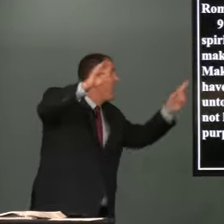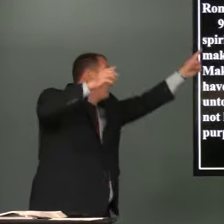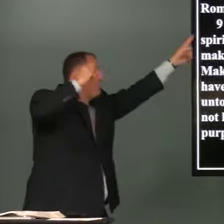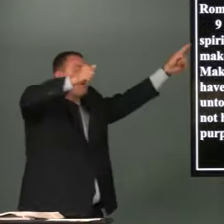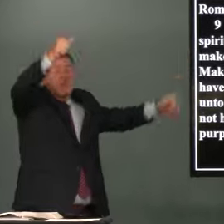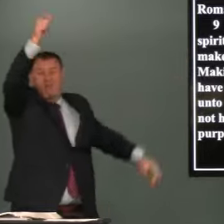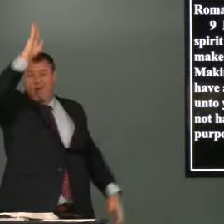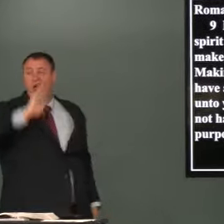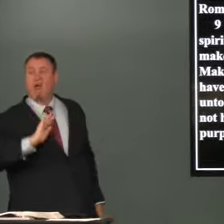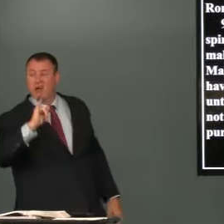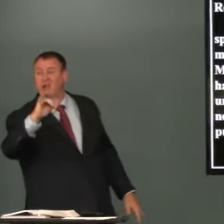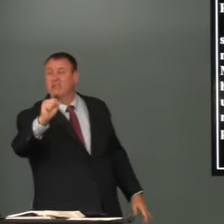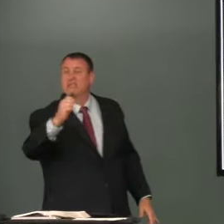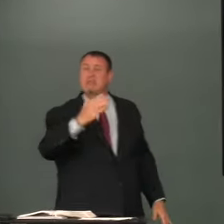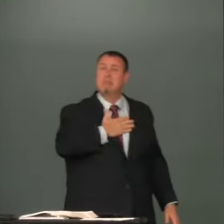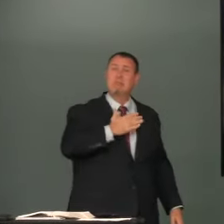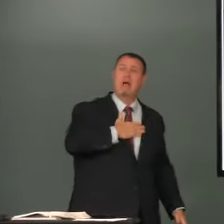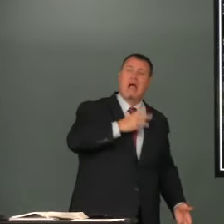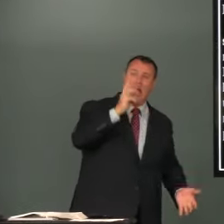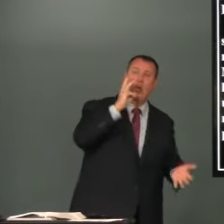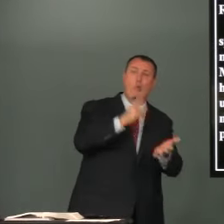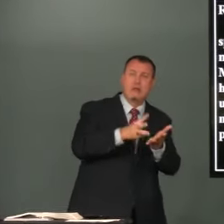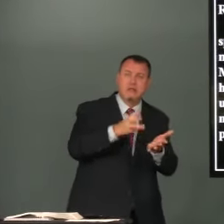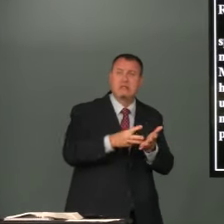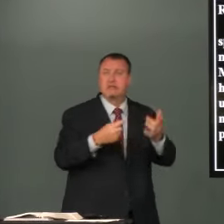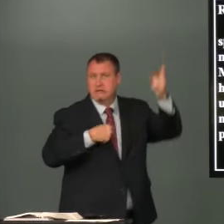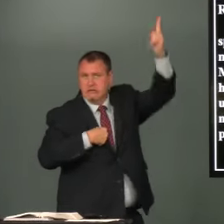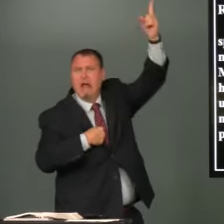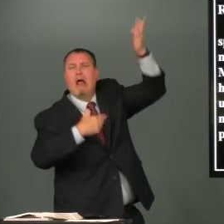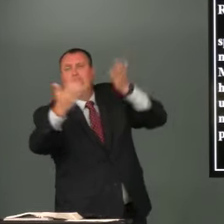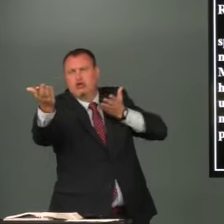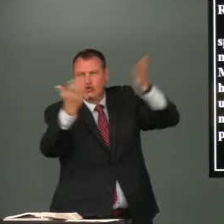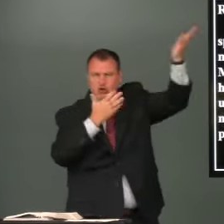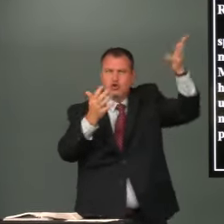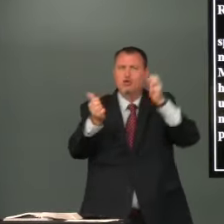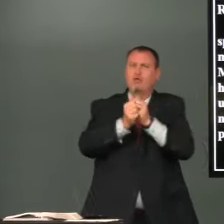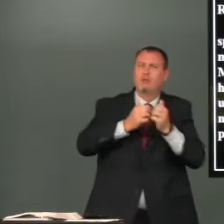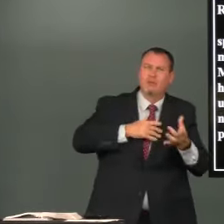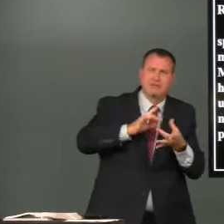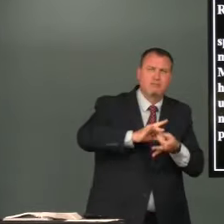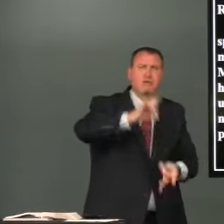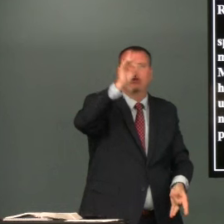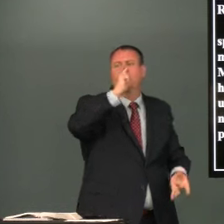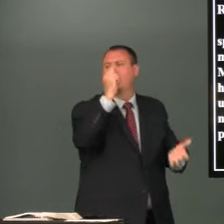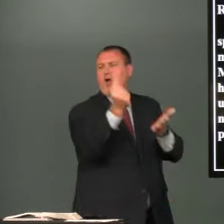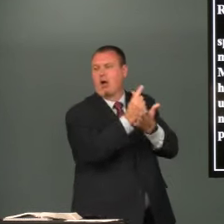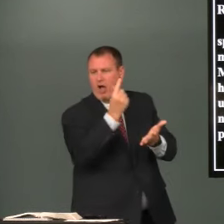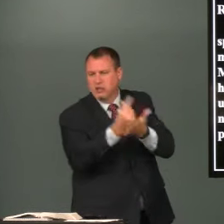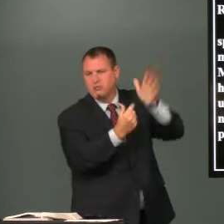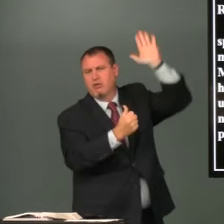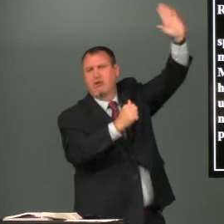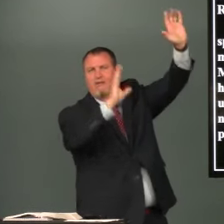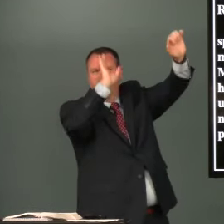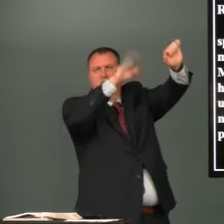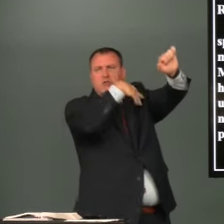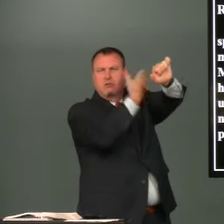so in verse nine paul says for god is my witness whom i serve with my spirit